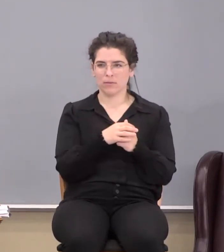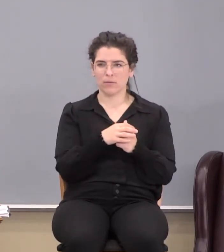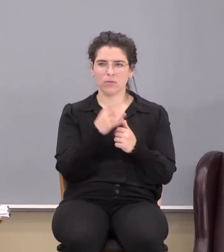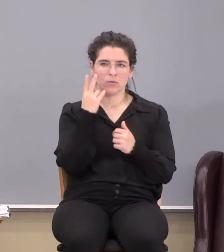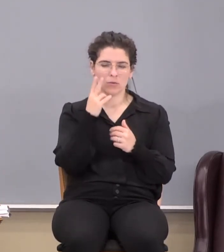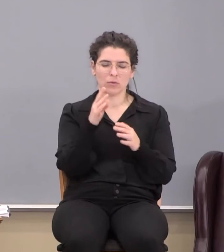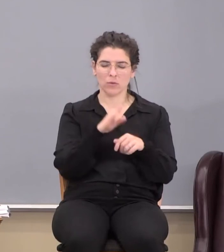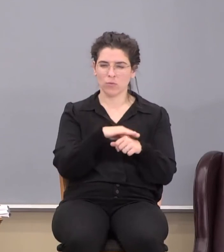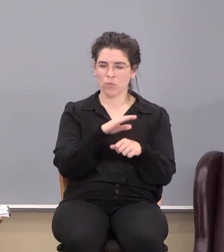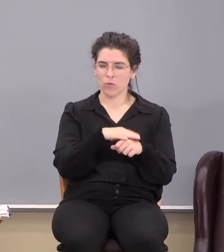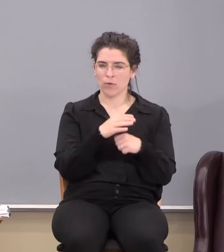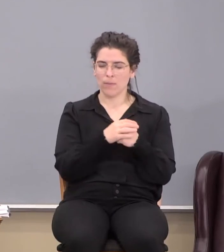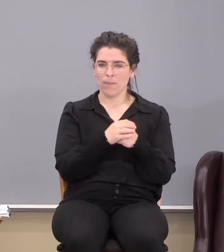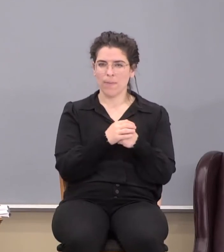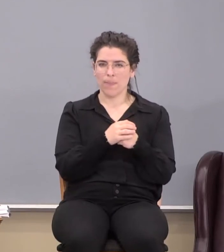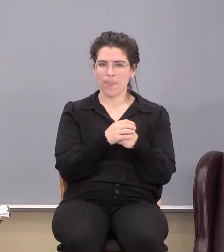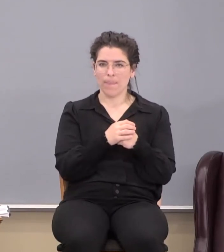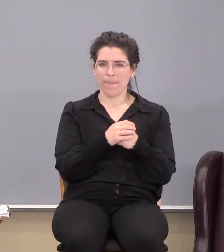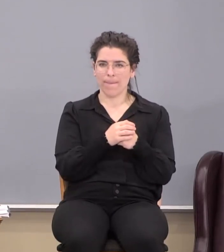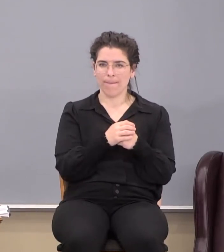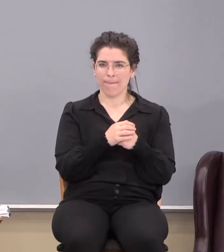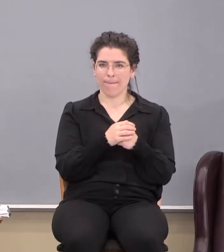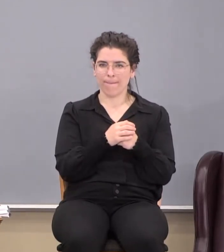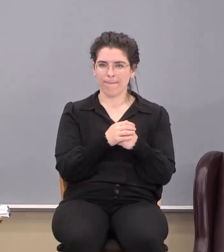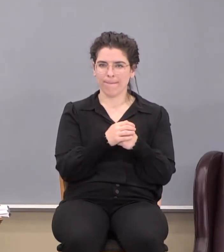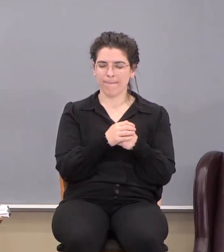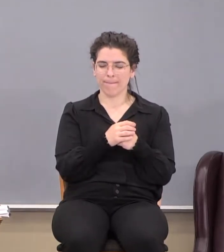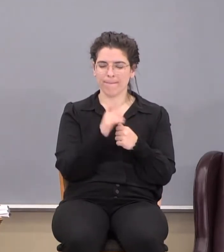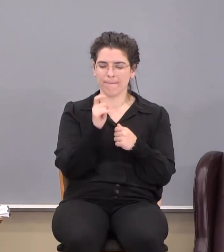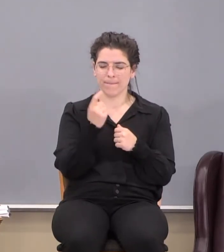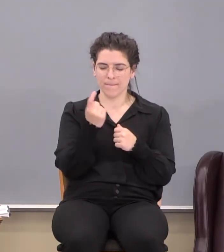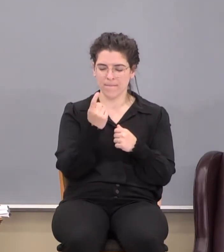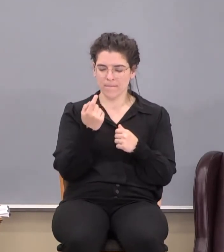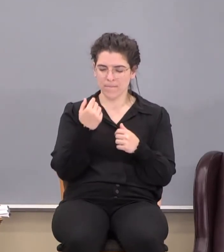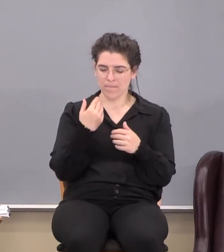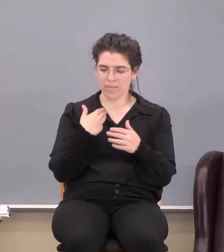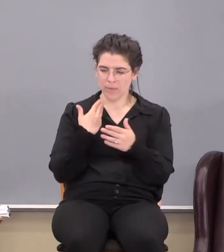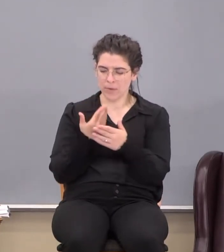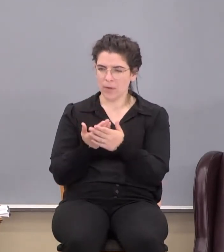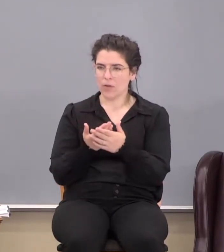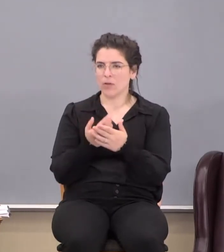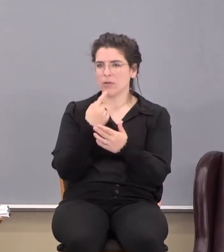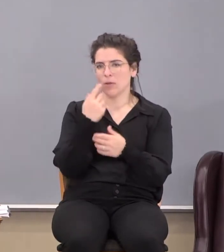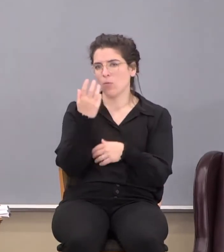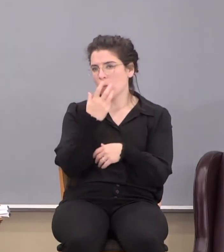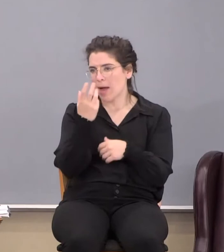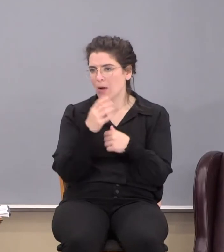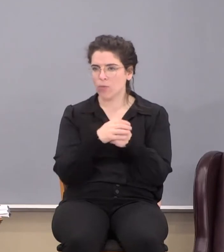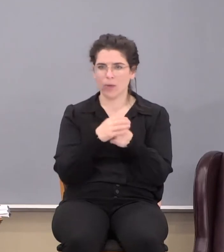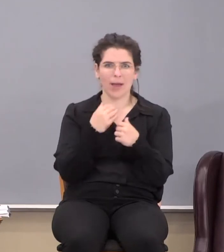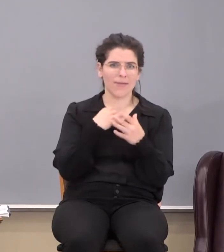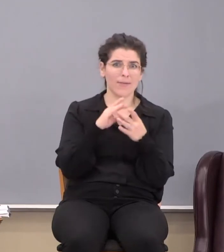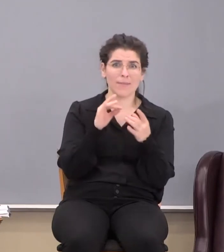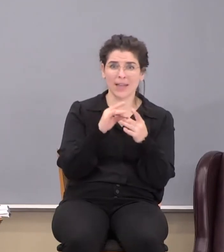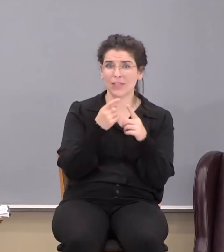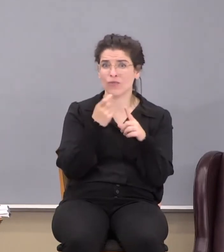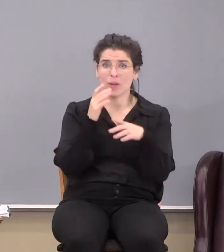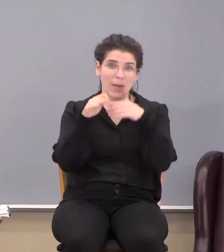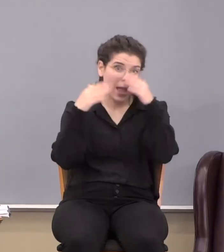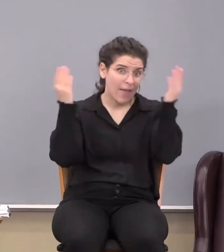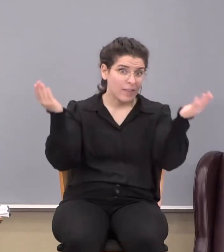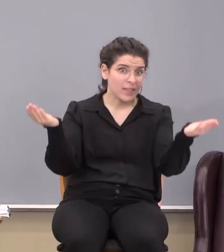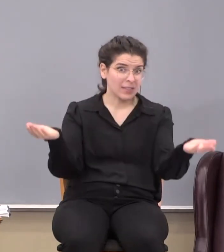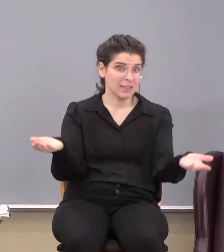his warning here? Who are going to listen to? So, you've got someone come along saying, wow, I got a message from heaven.